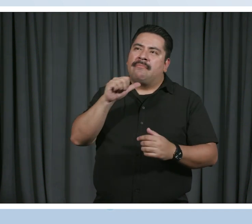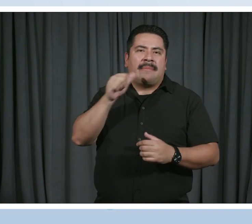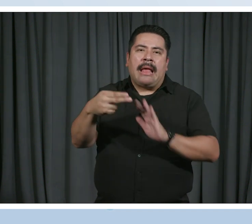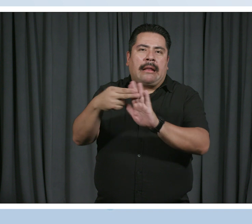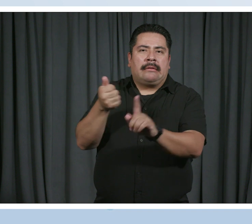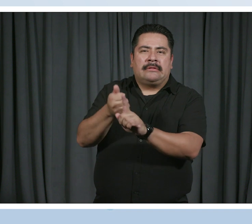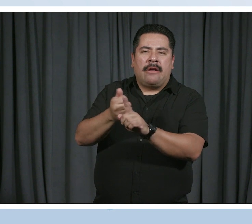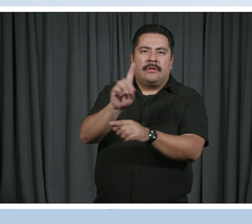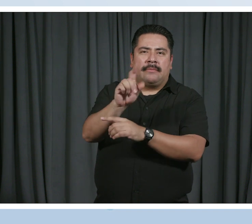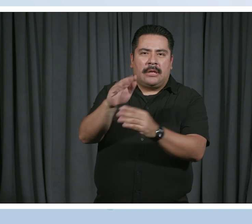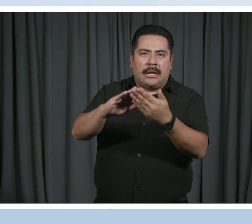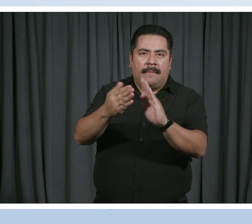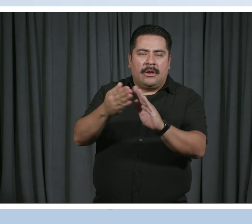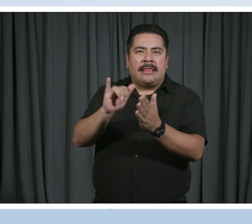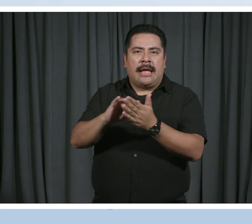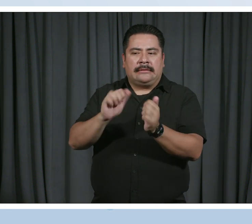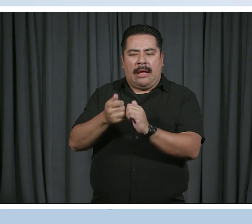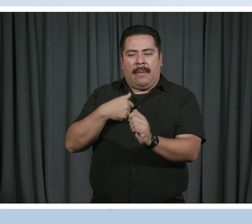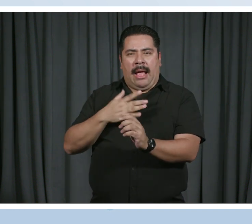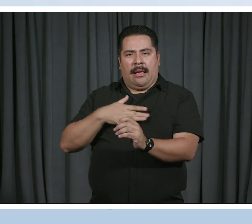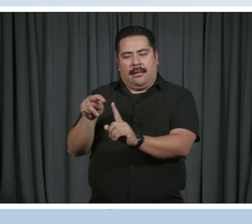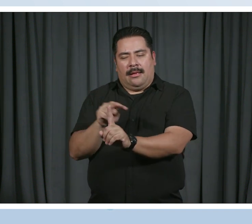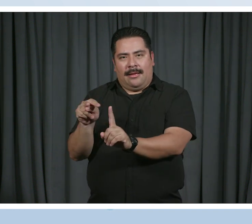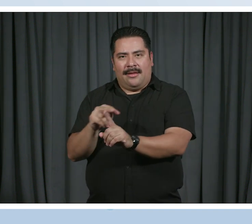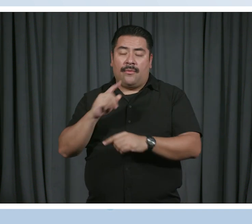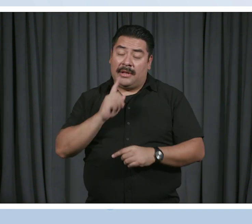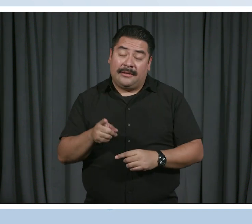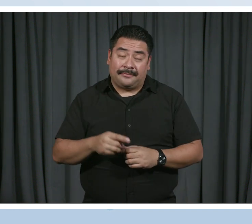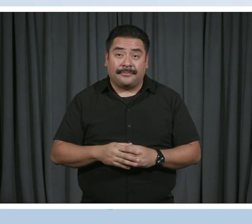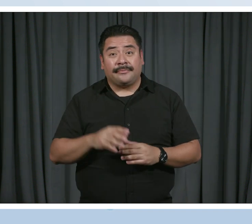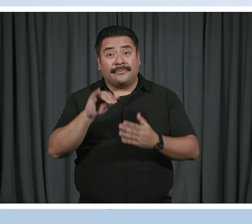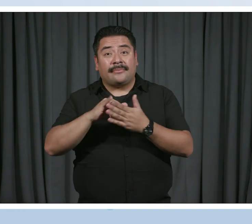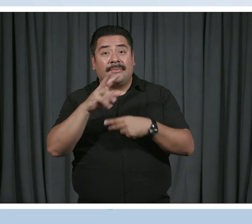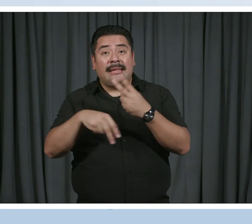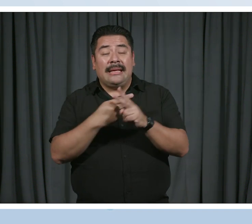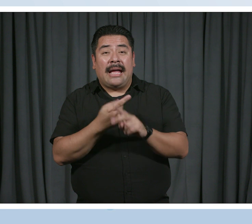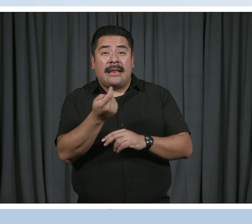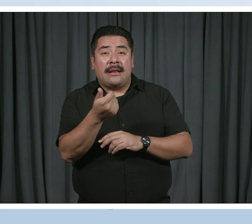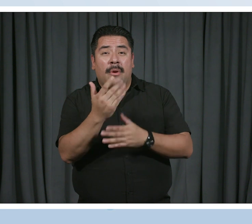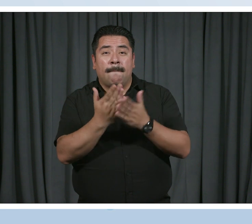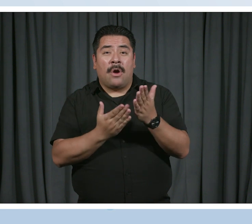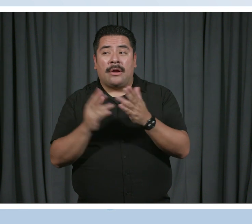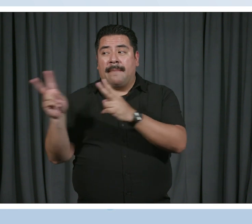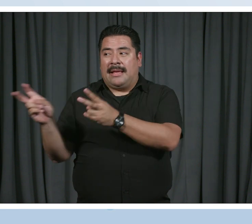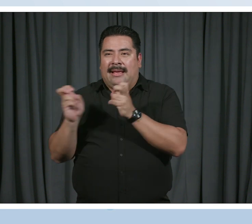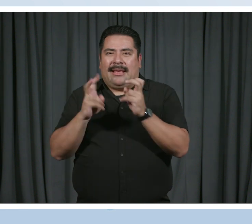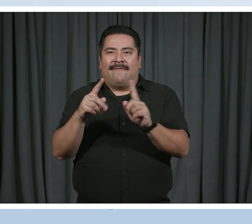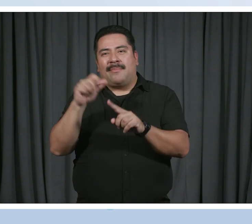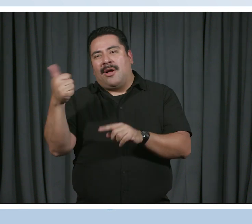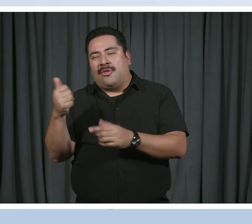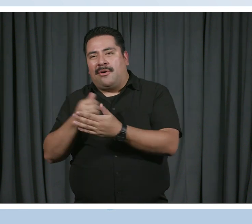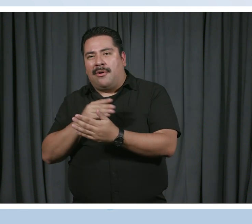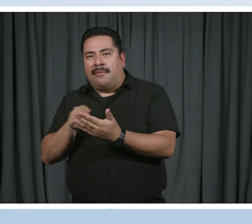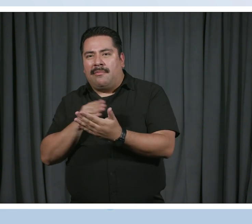kind of the reflection that I was thinking through. And so it really is that kind of little part that was taken from the other, from the